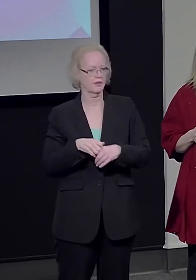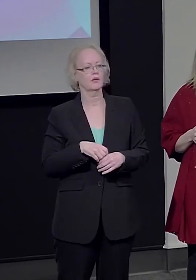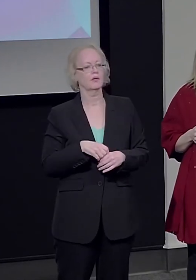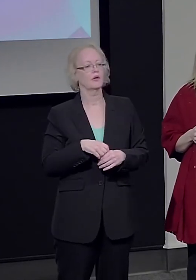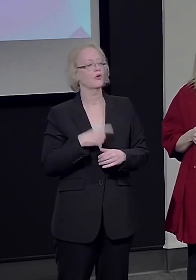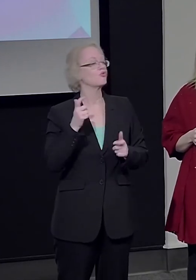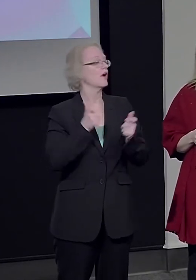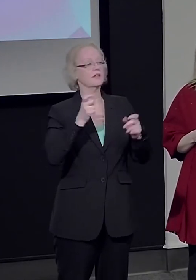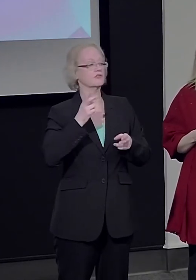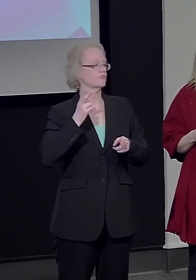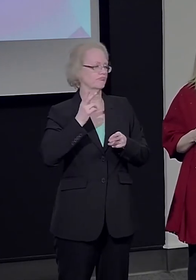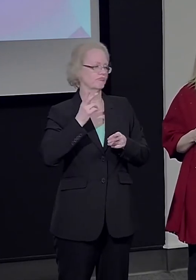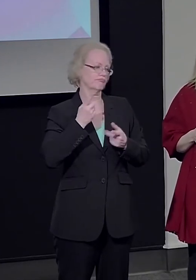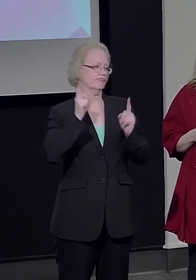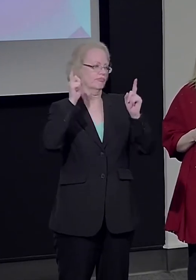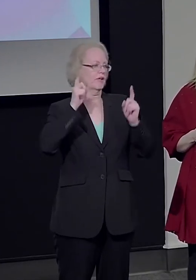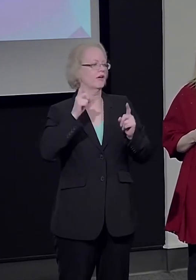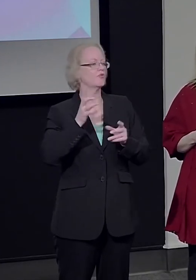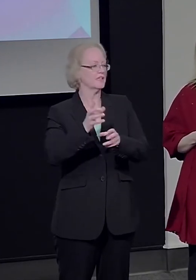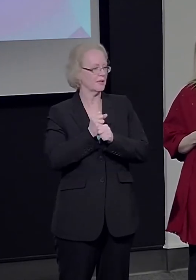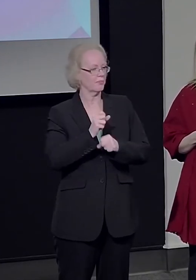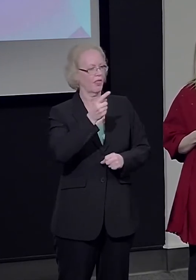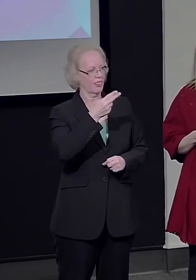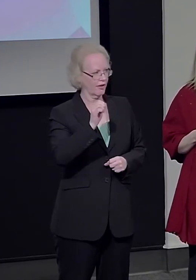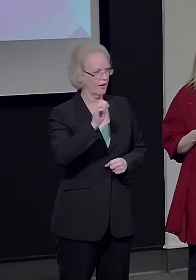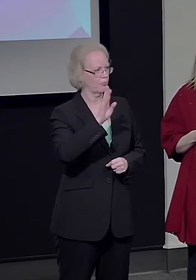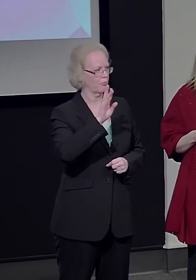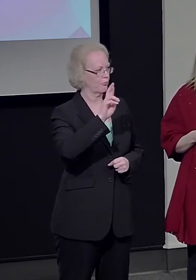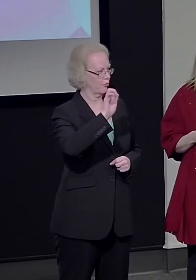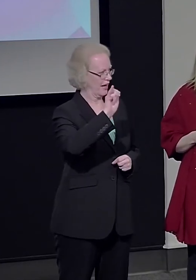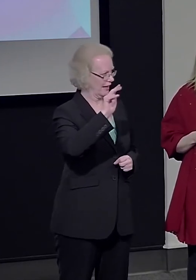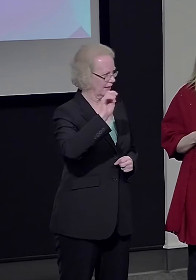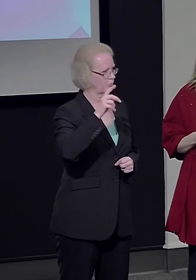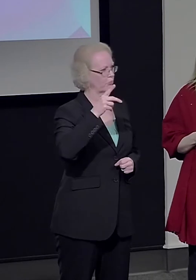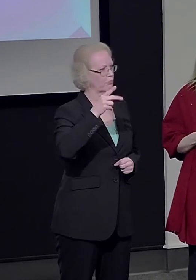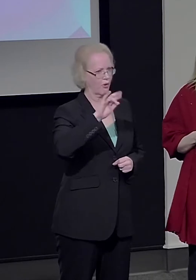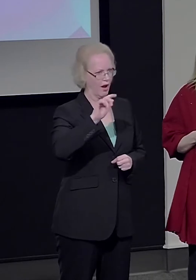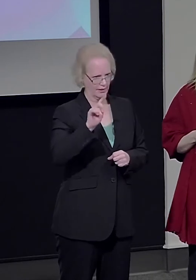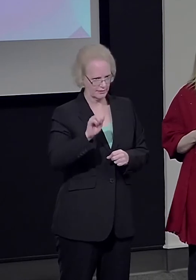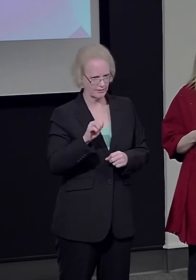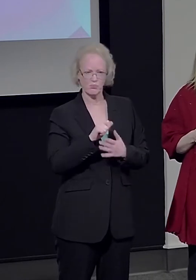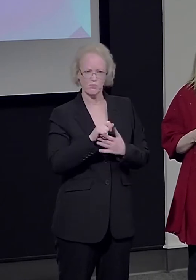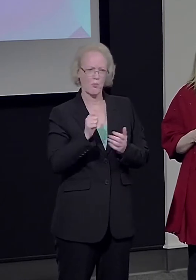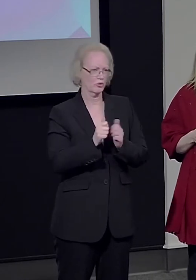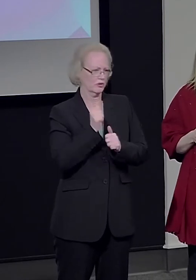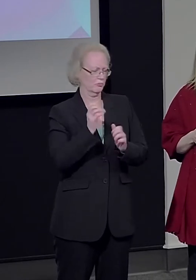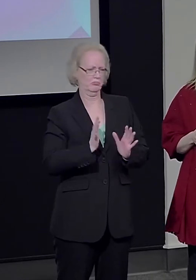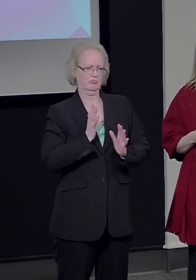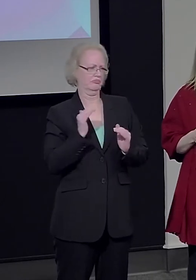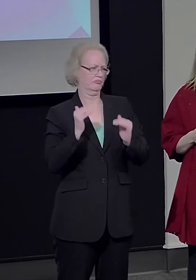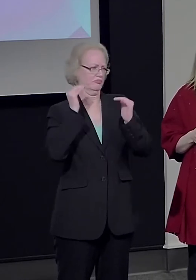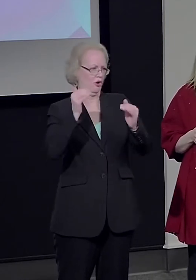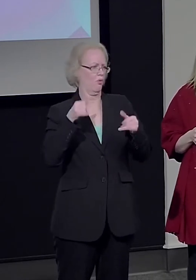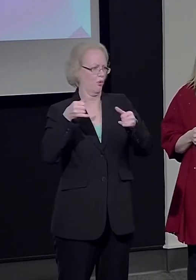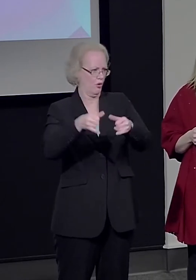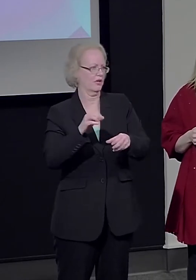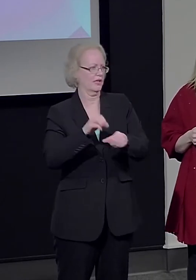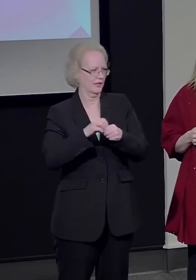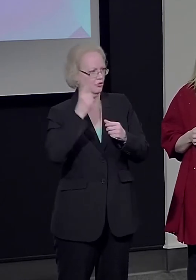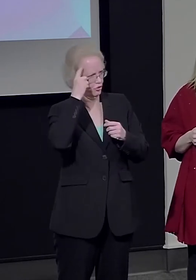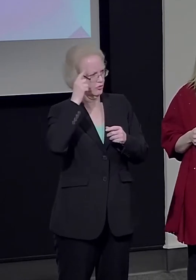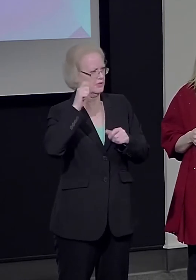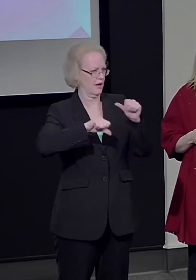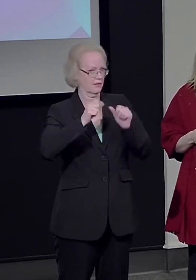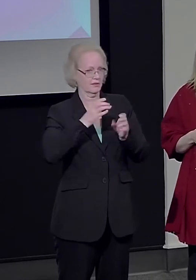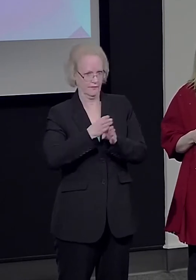the recipient of the Brain Prize, the most prestigious prize in neuroscience. He has authored countless articles